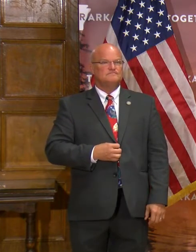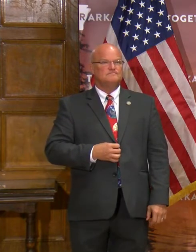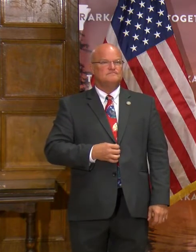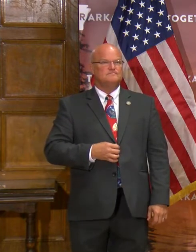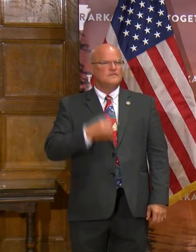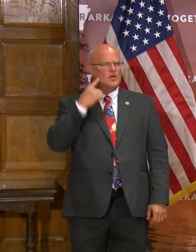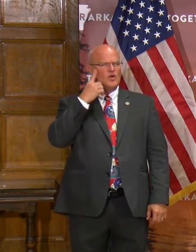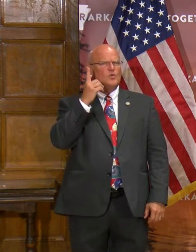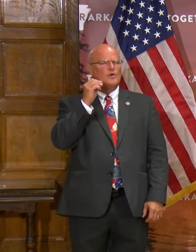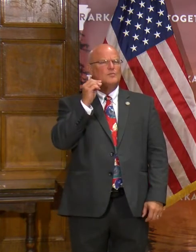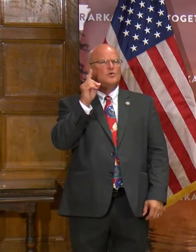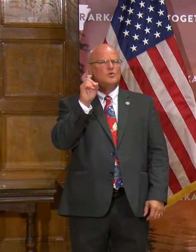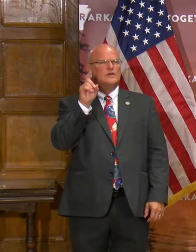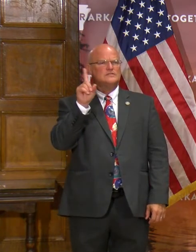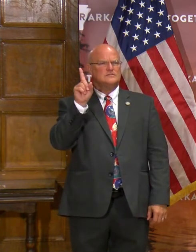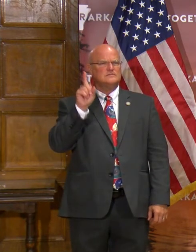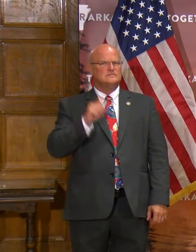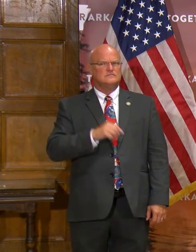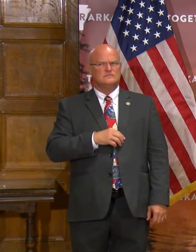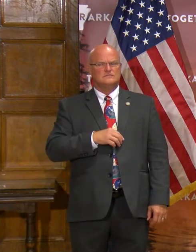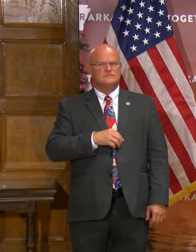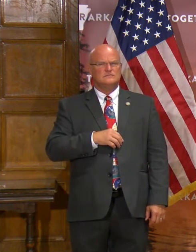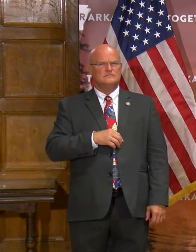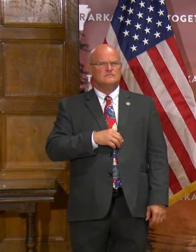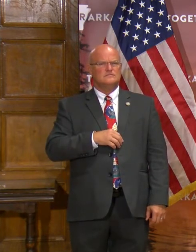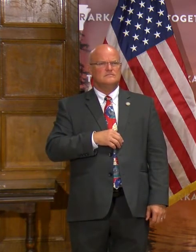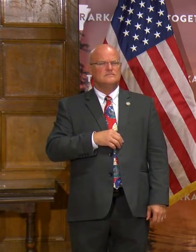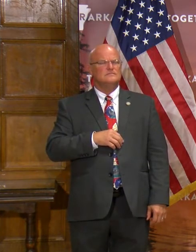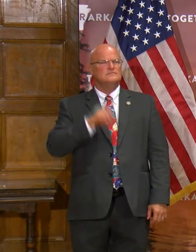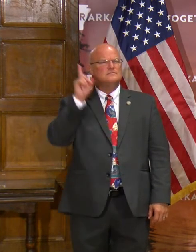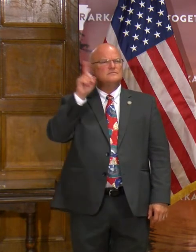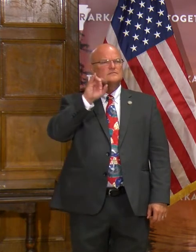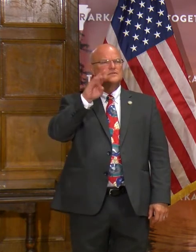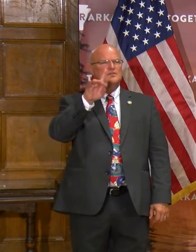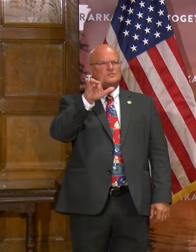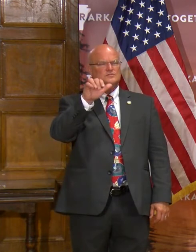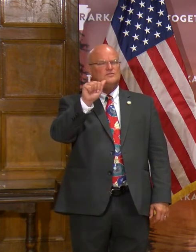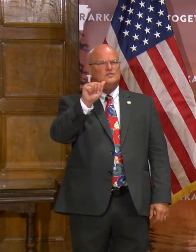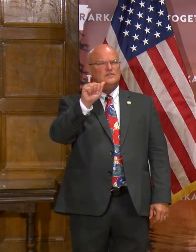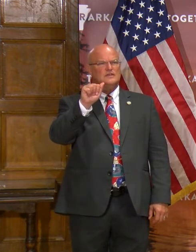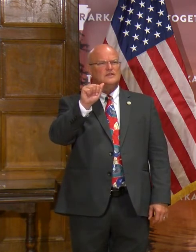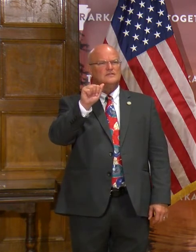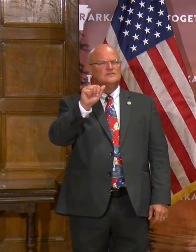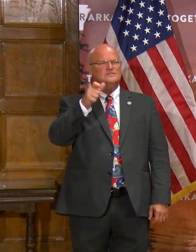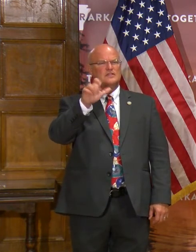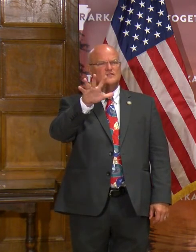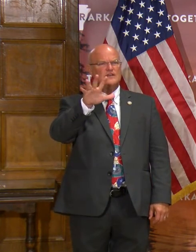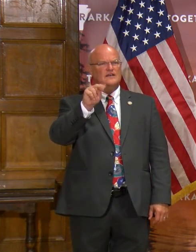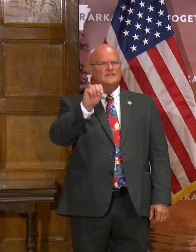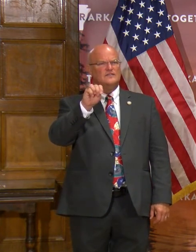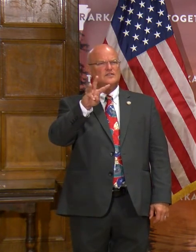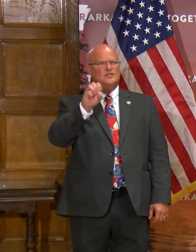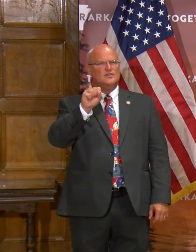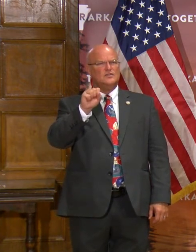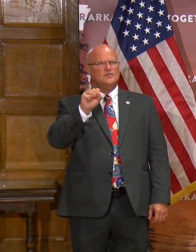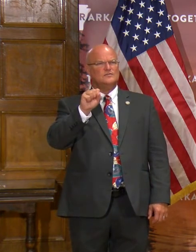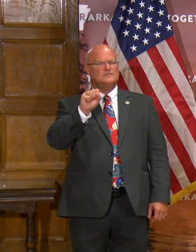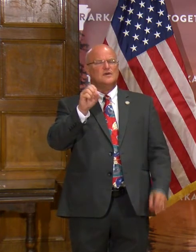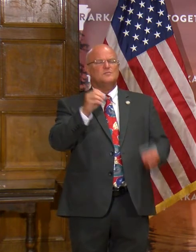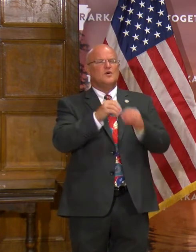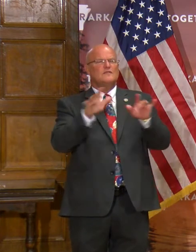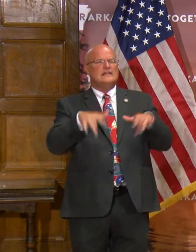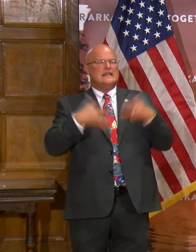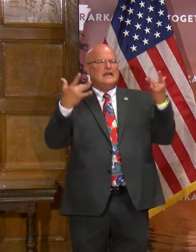And then I heard one more question. Yes, Governor. This is Julianne Clipson with 5 News. A little bit more of a lighthearted